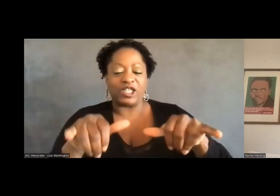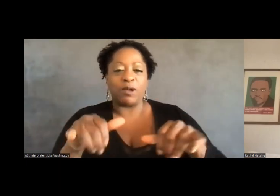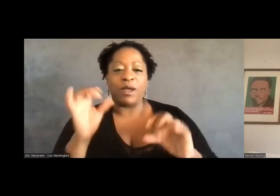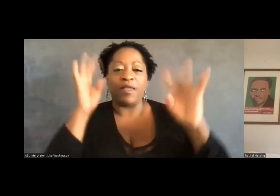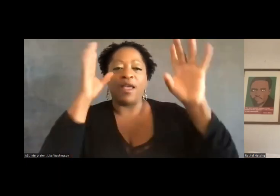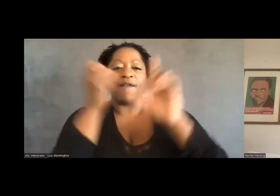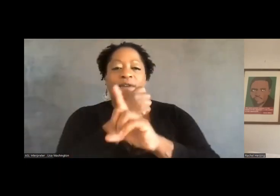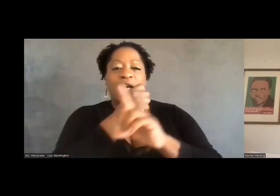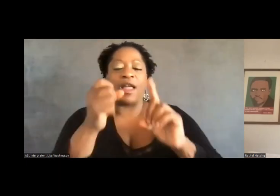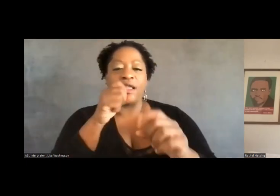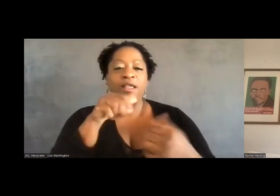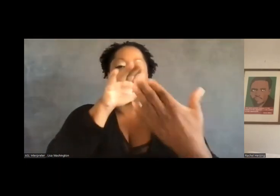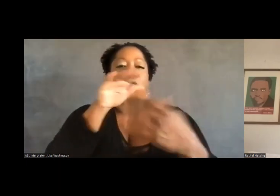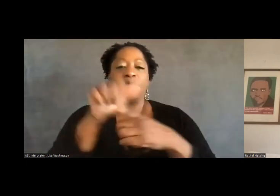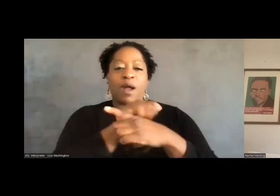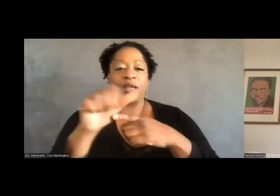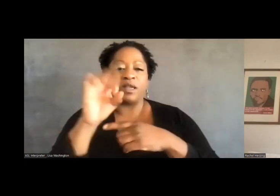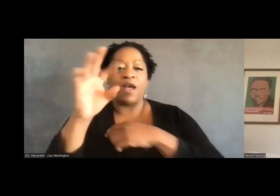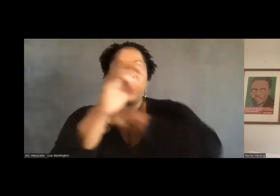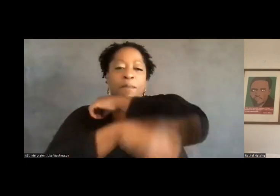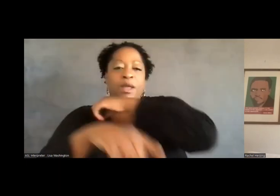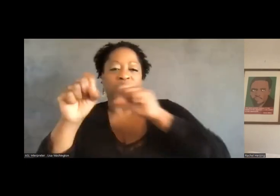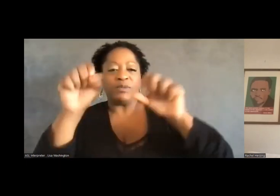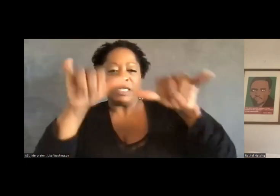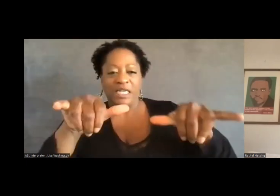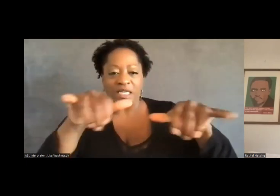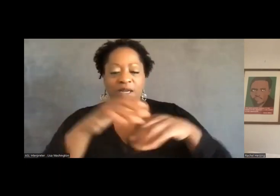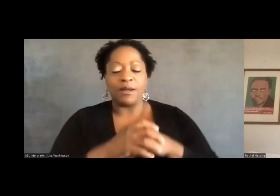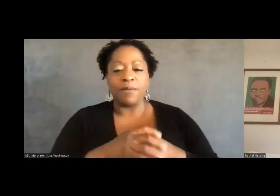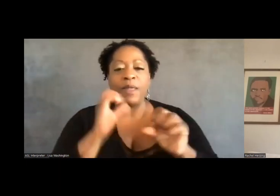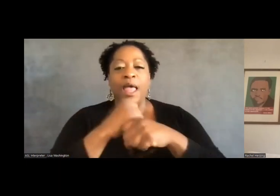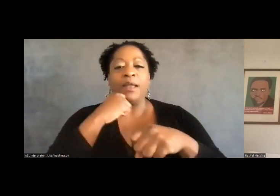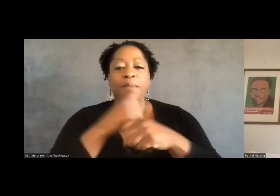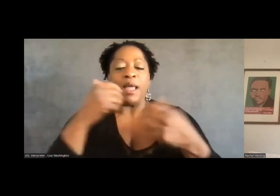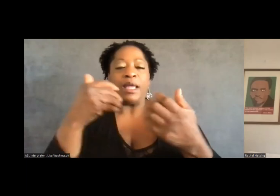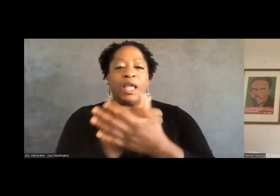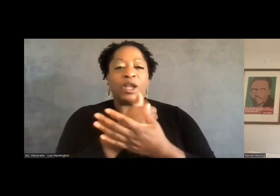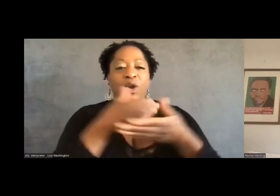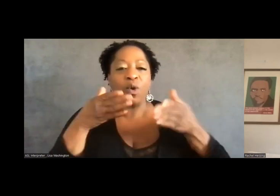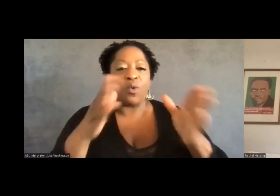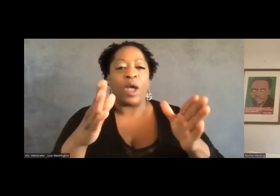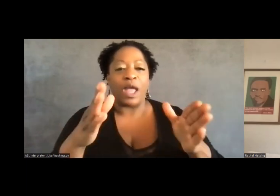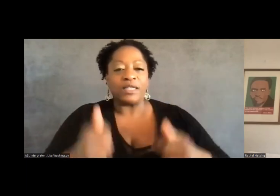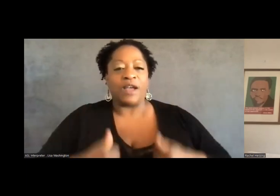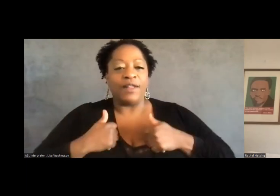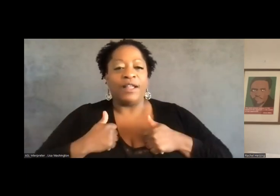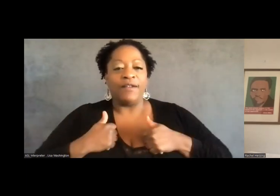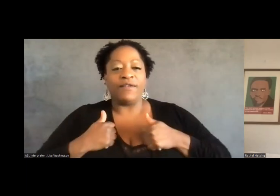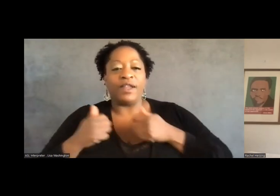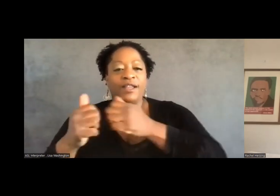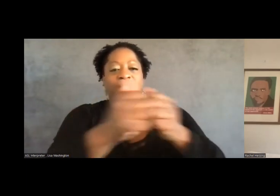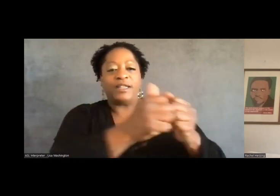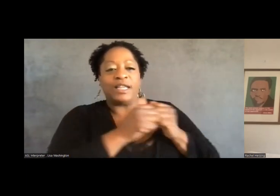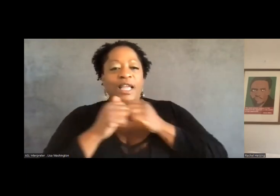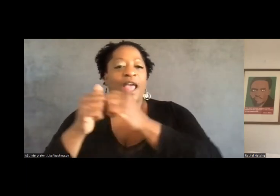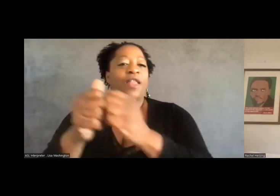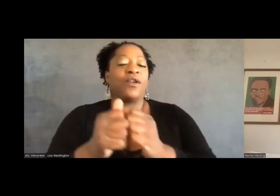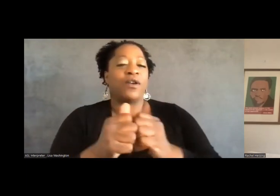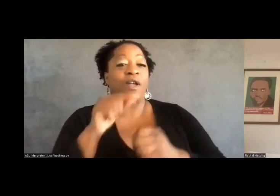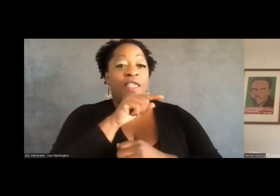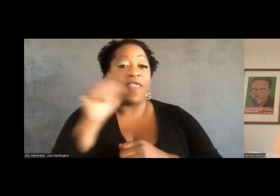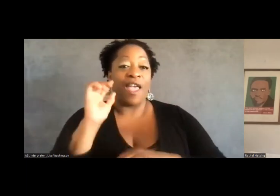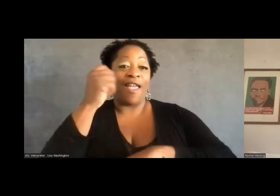of the punishment system and, um, um, making new ways of living together. I don't think they exist